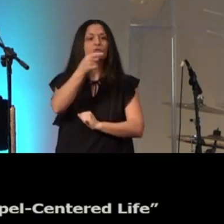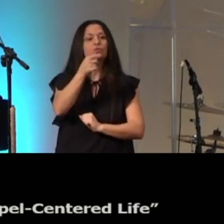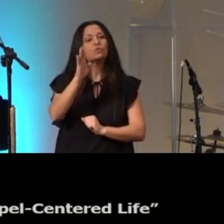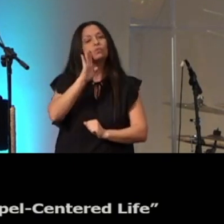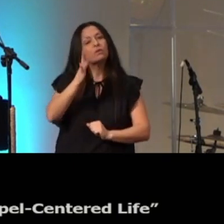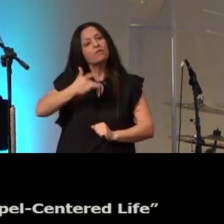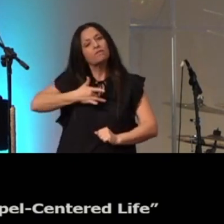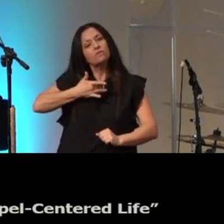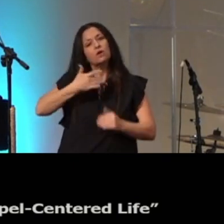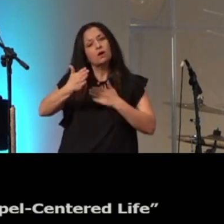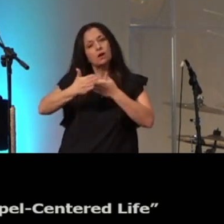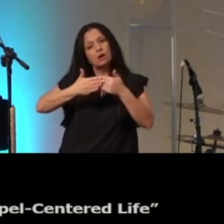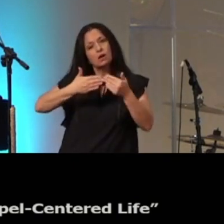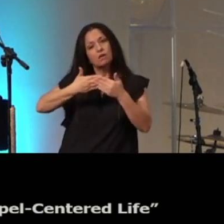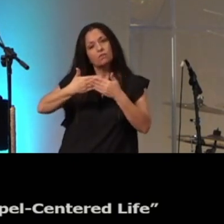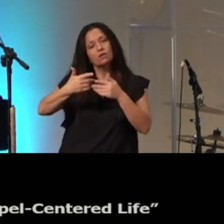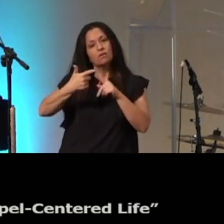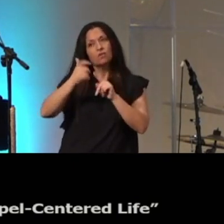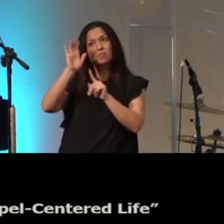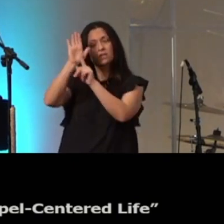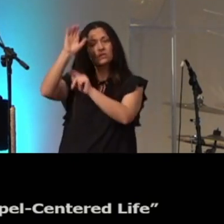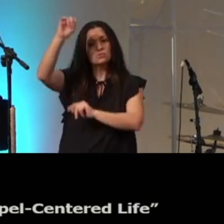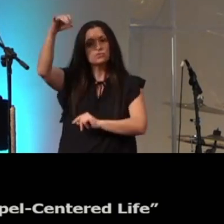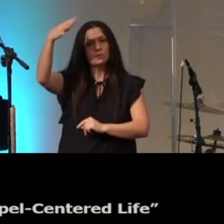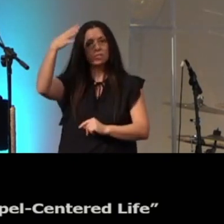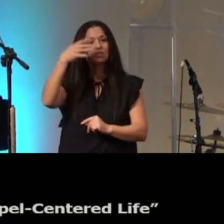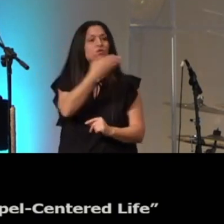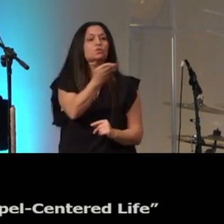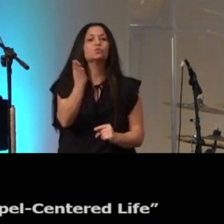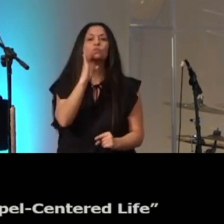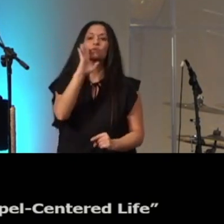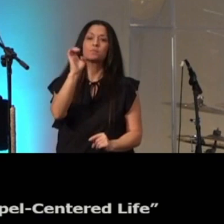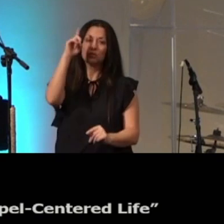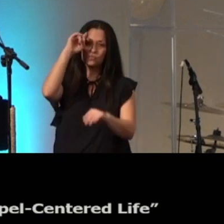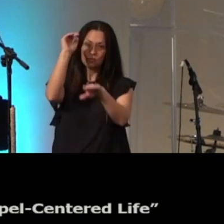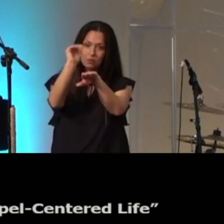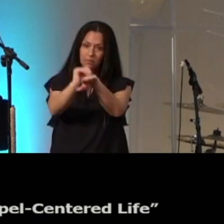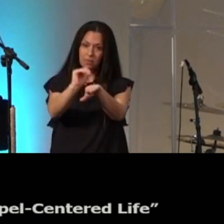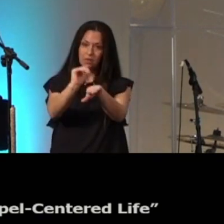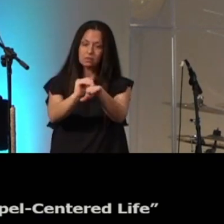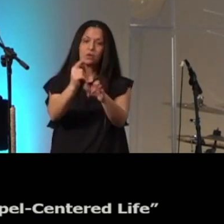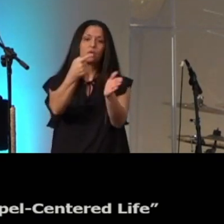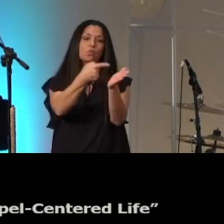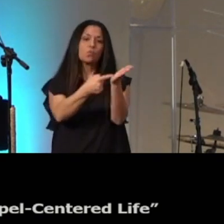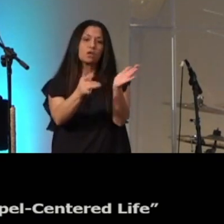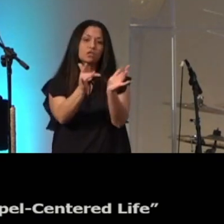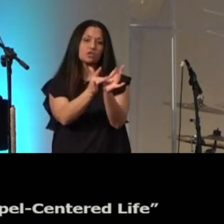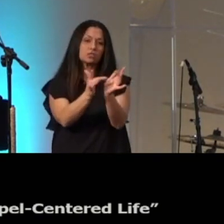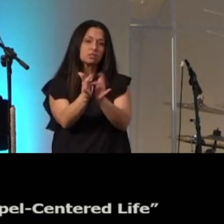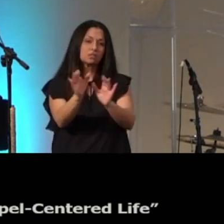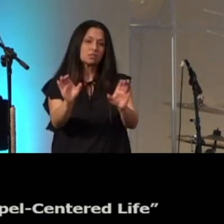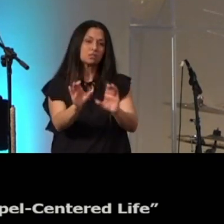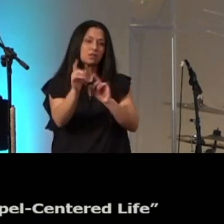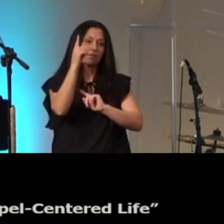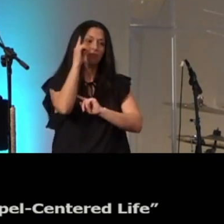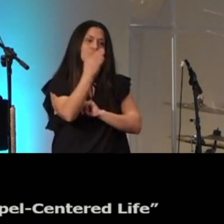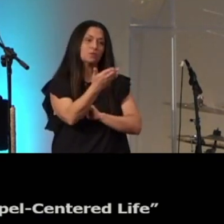comforted by his grace you will be reminded of what Jesus did for you